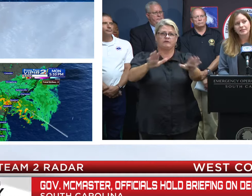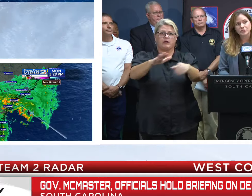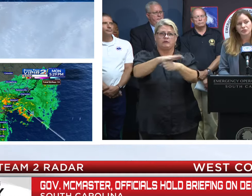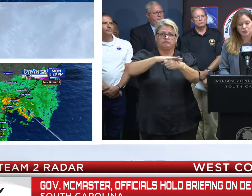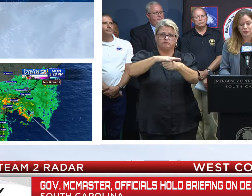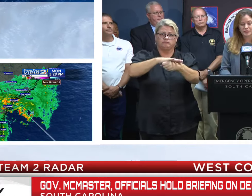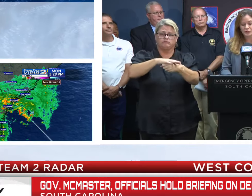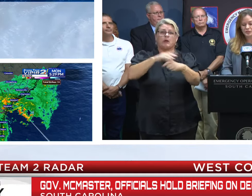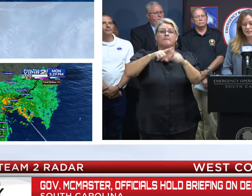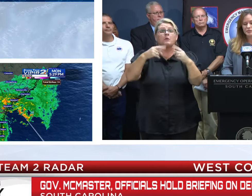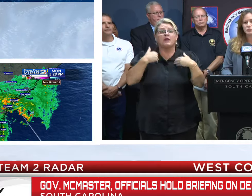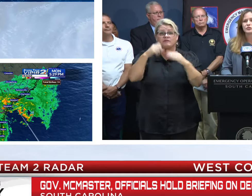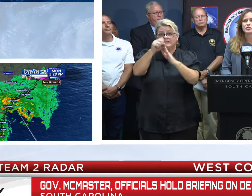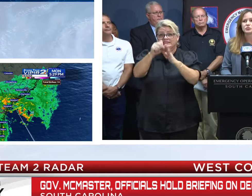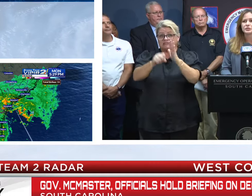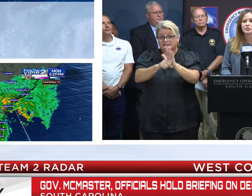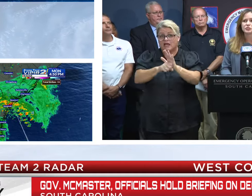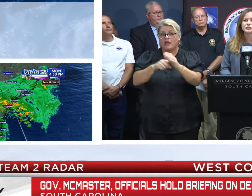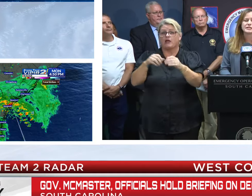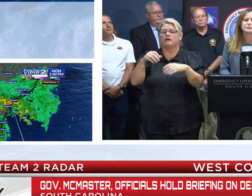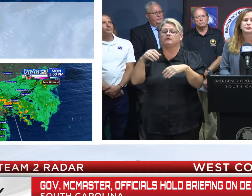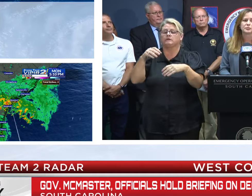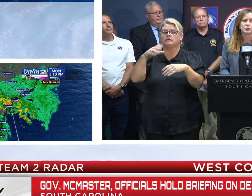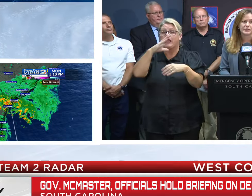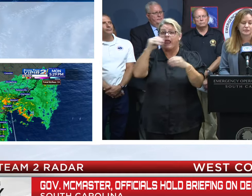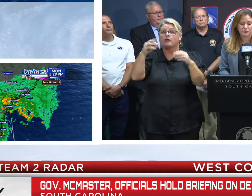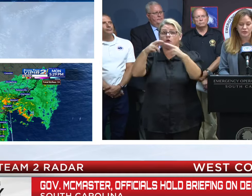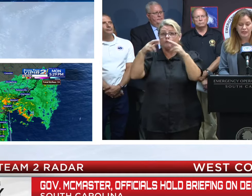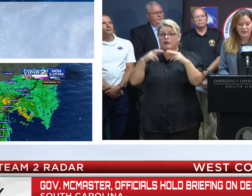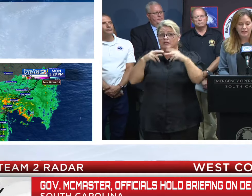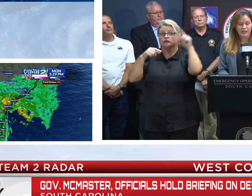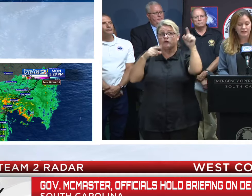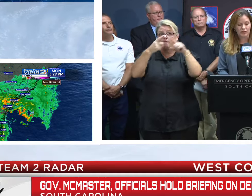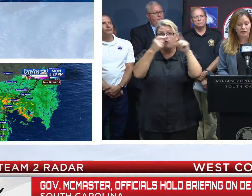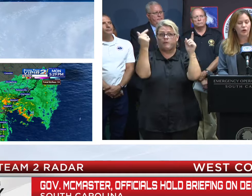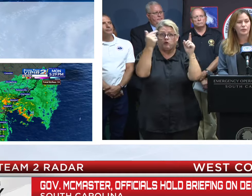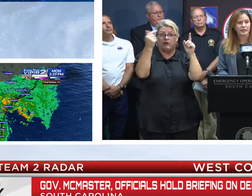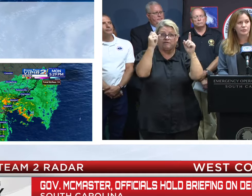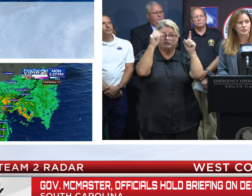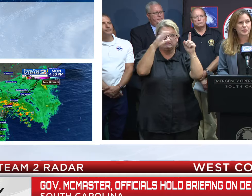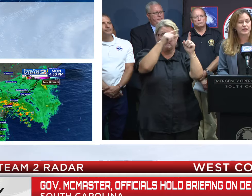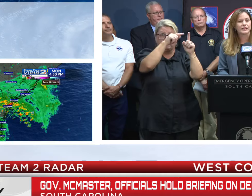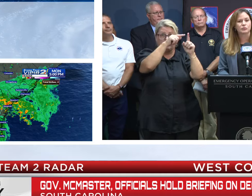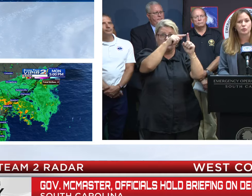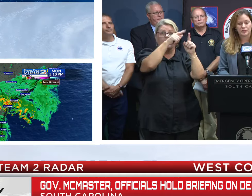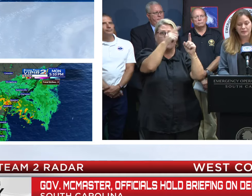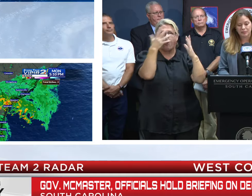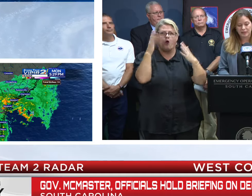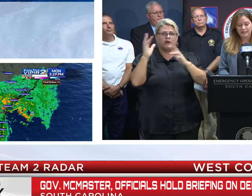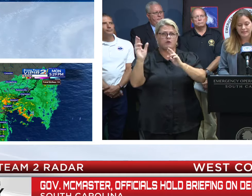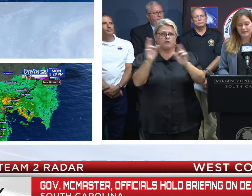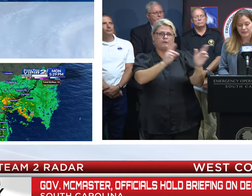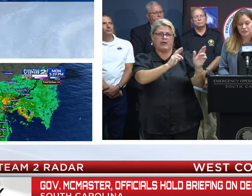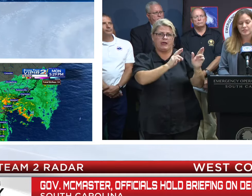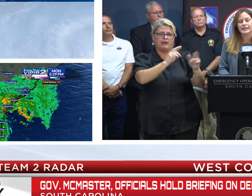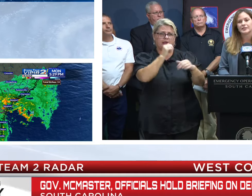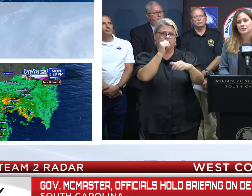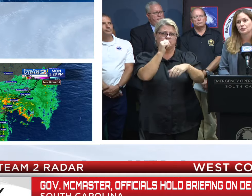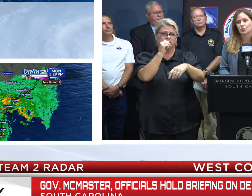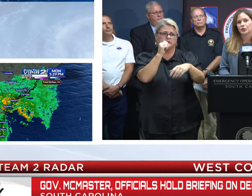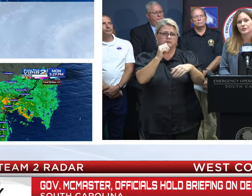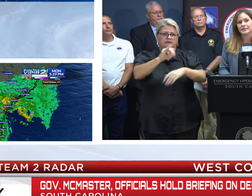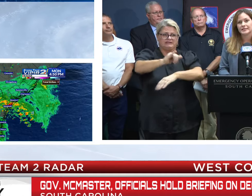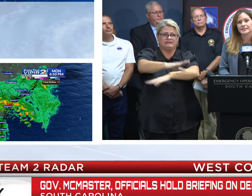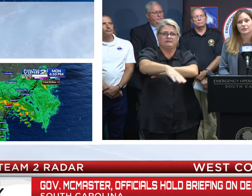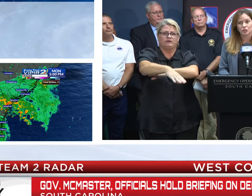state search and rescue team as well as a regional team from Greenville that are already responding and will be in place later today to